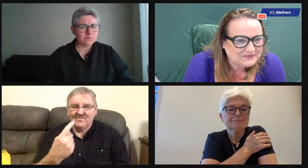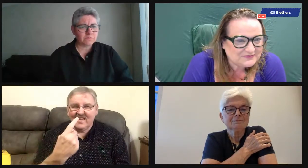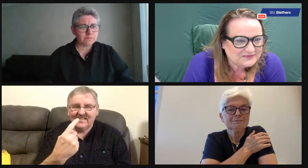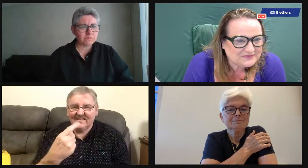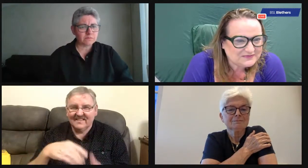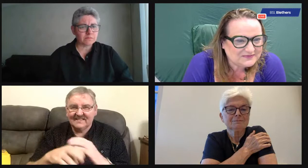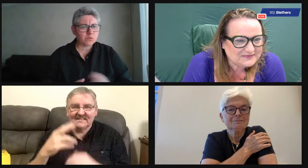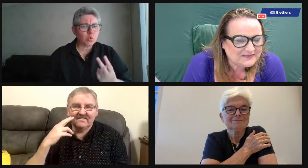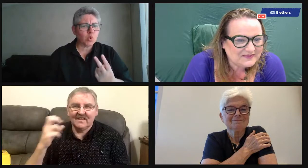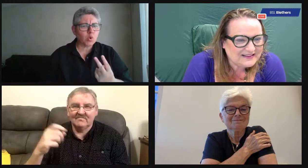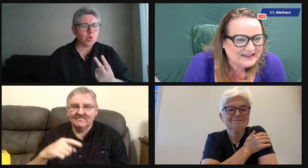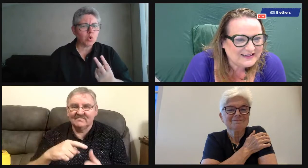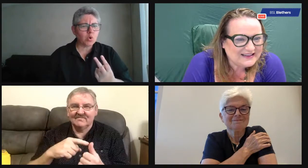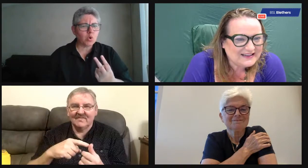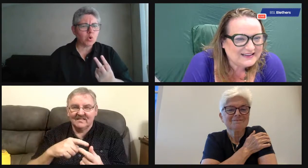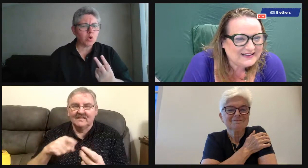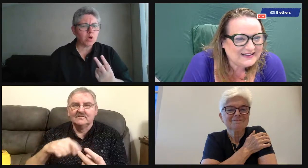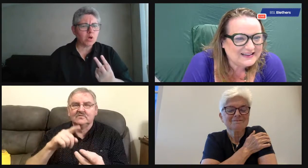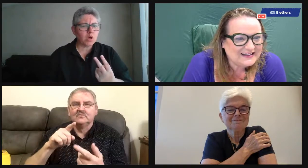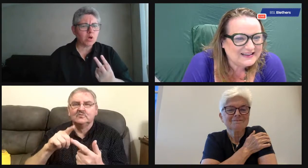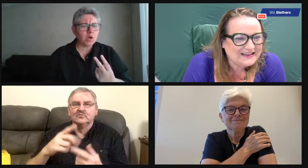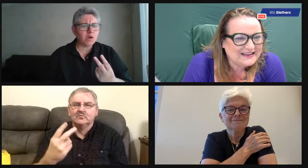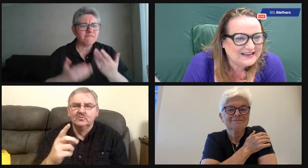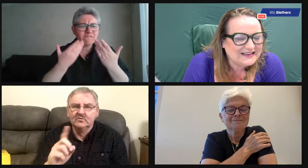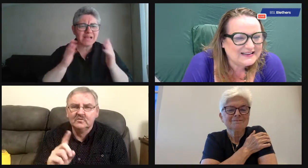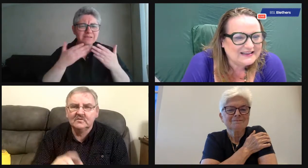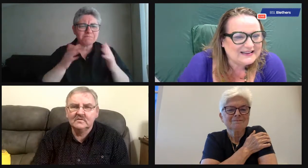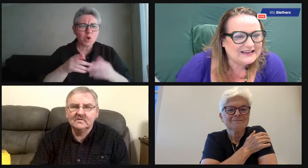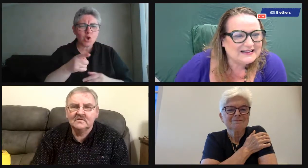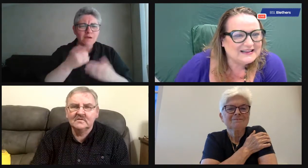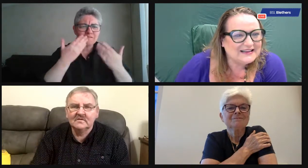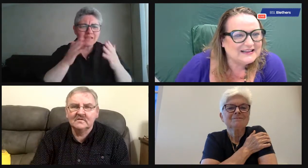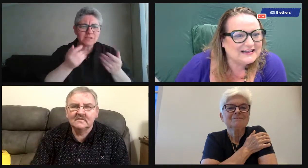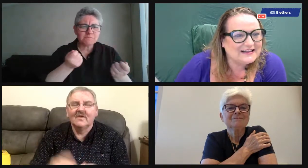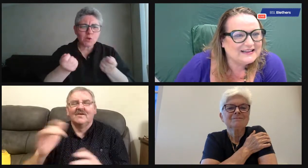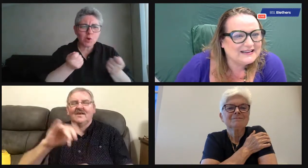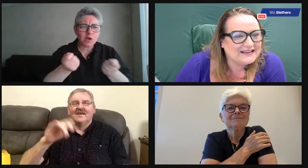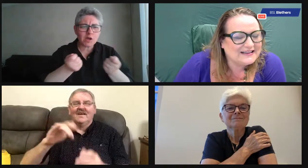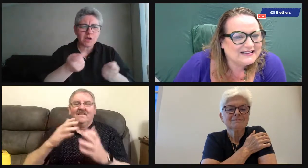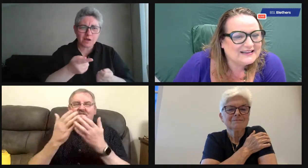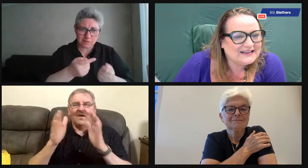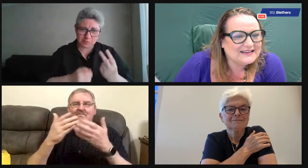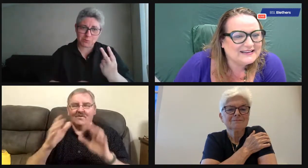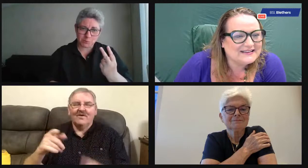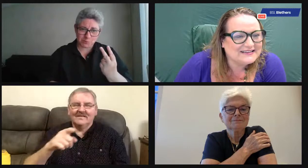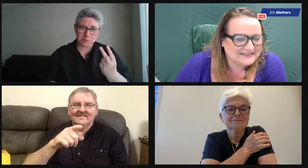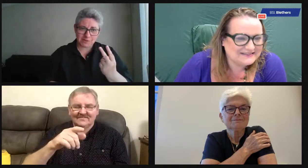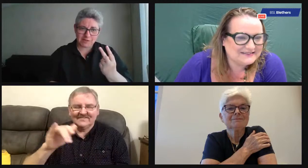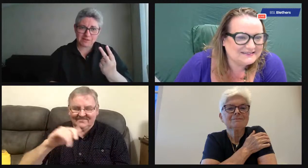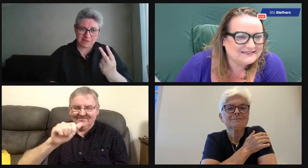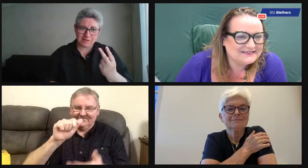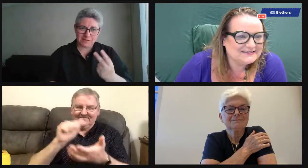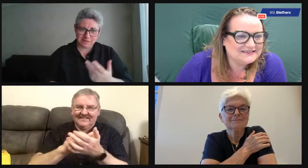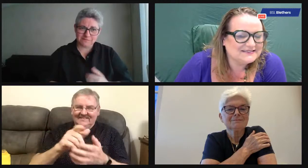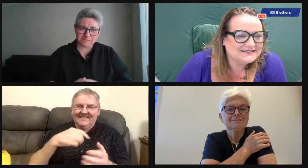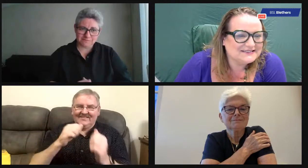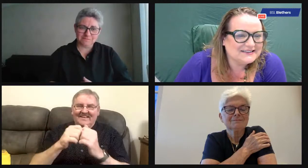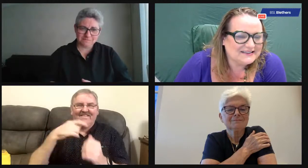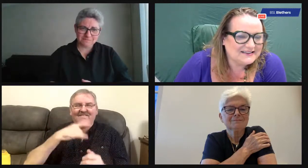involved in and how many are you involved in now? Now, I'm just down to the sort of one thing. Oh, no, you're right. Maybe two do